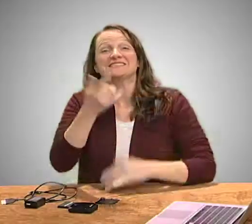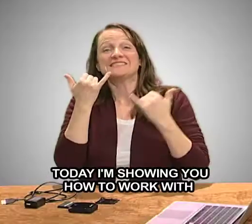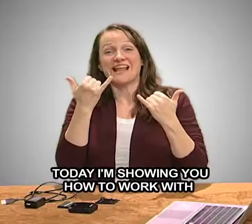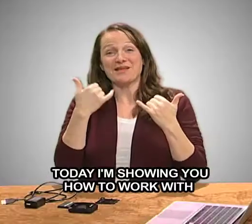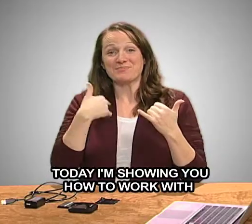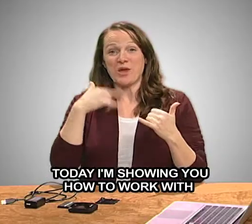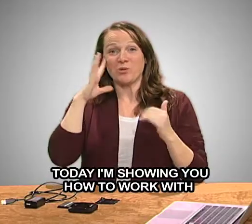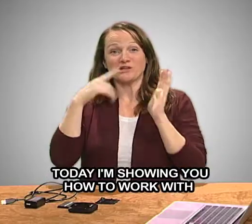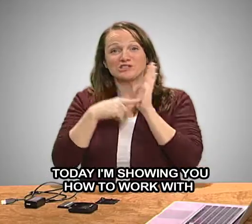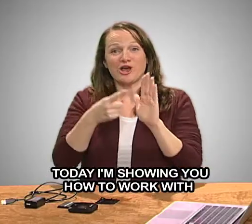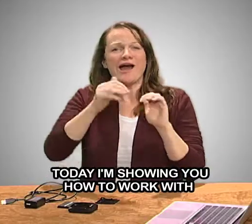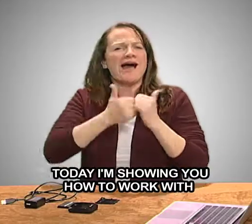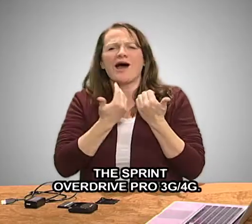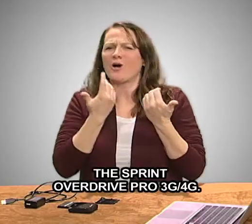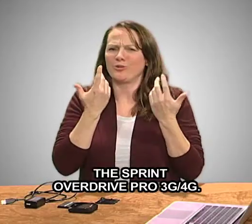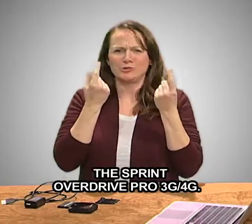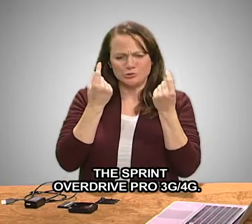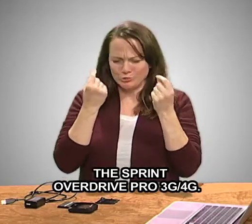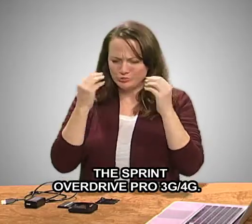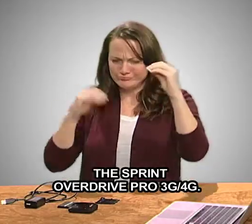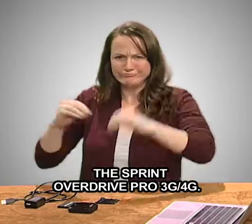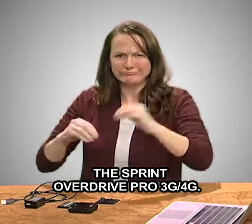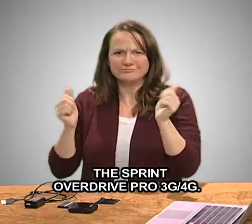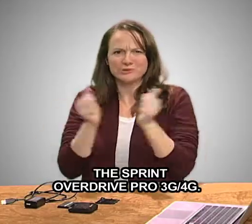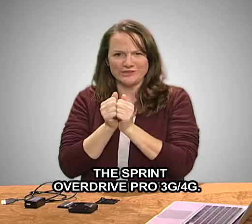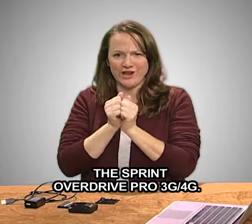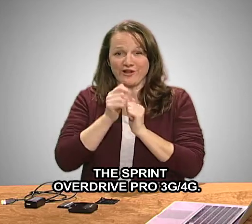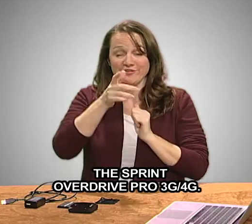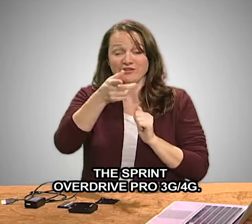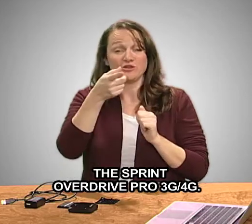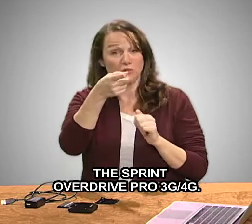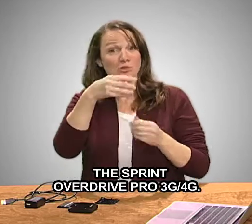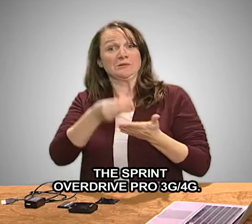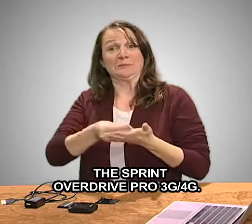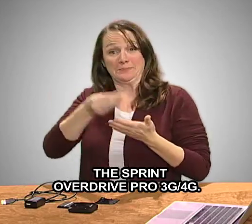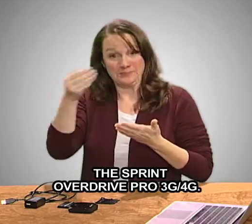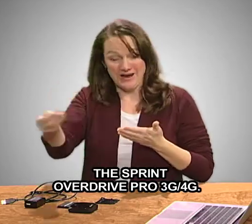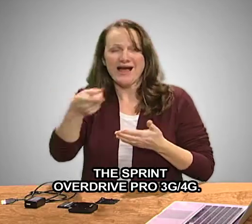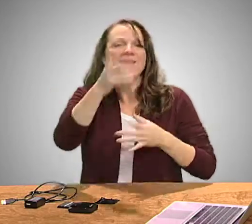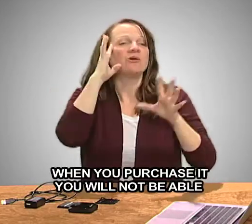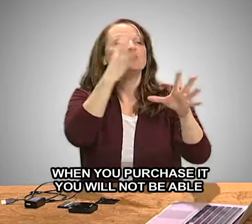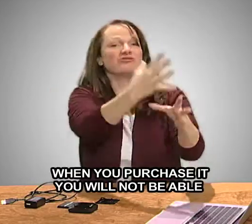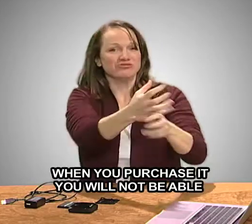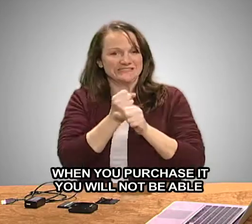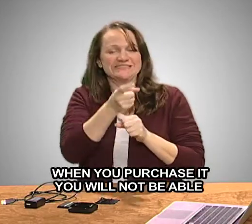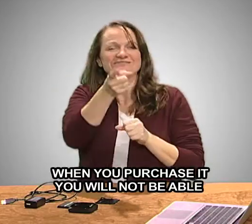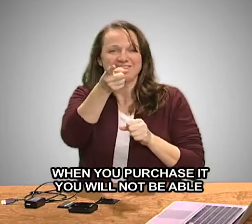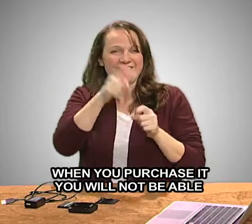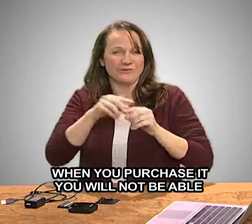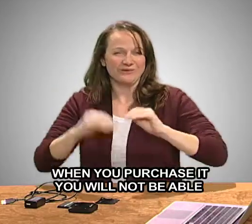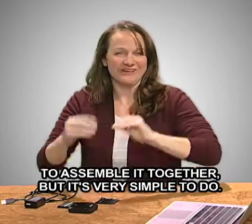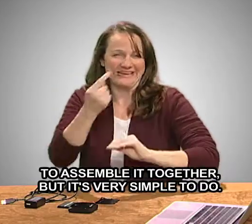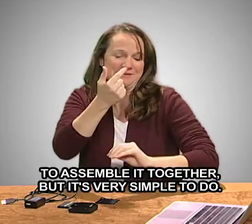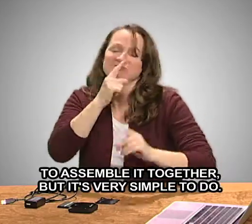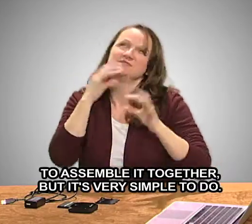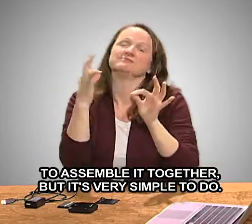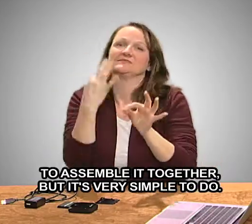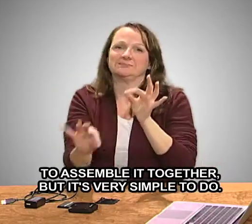Today, I am showing you how to work with the Sprint Overdrive Pro 3G-4G. When you purchase it, you will not be able to assemble it together,